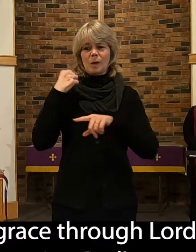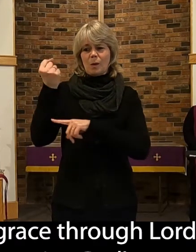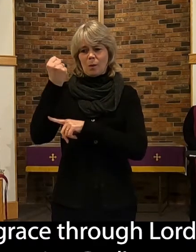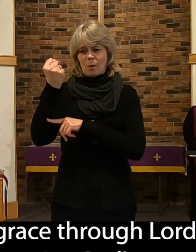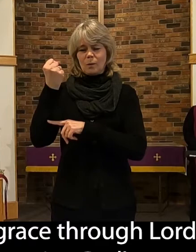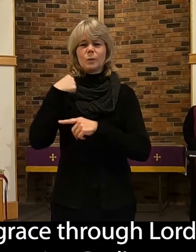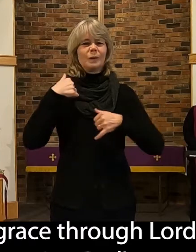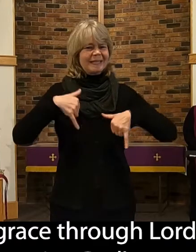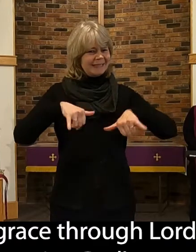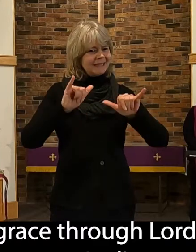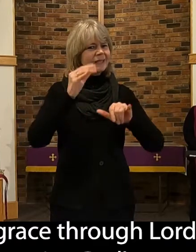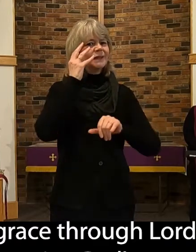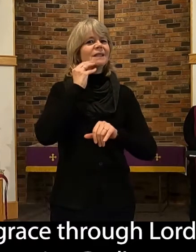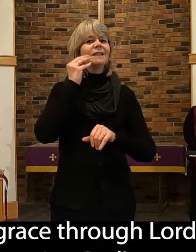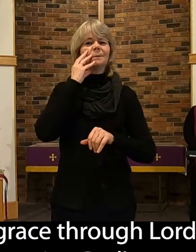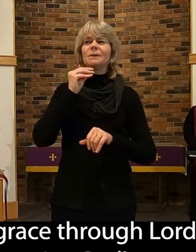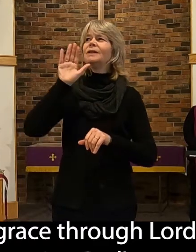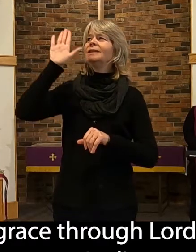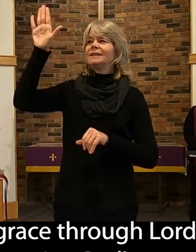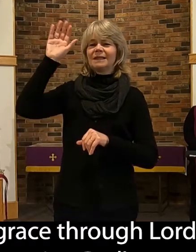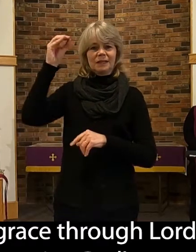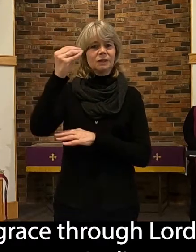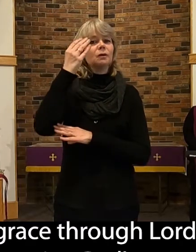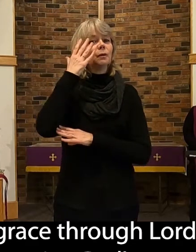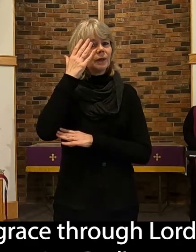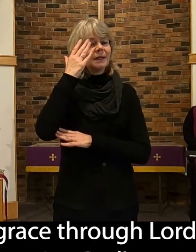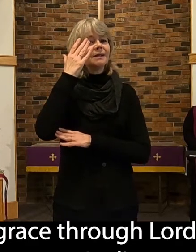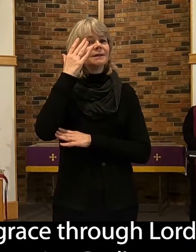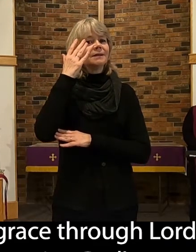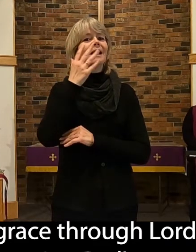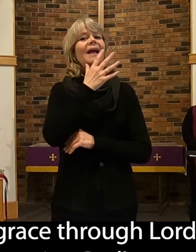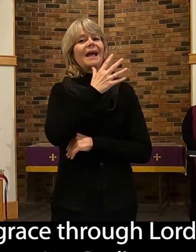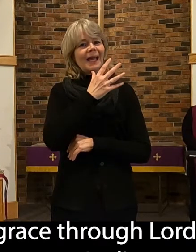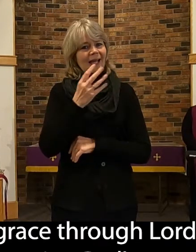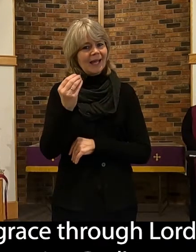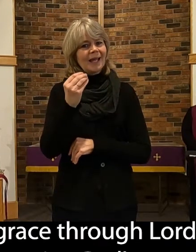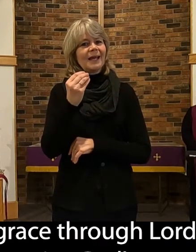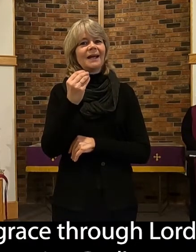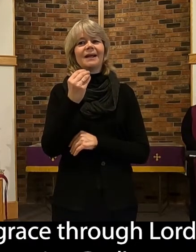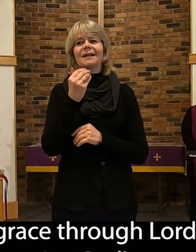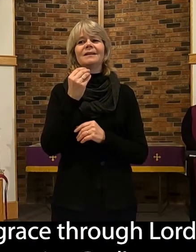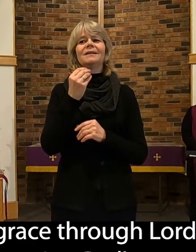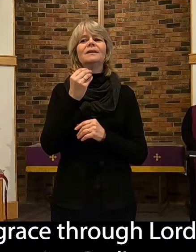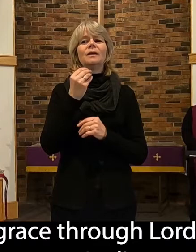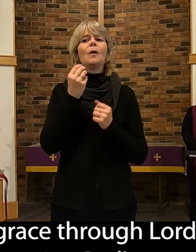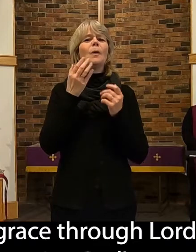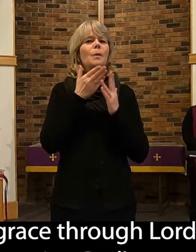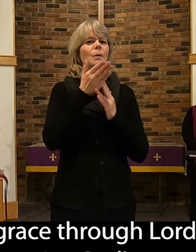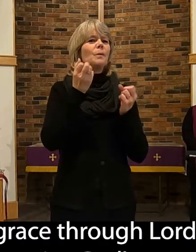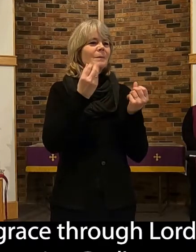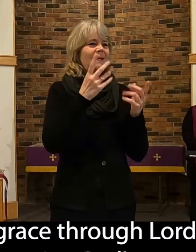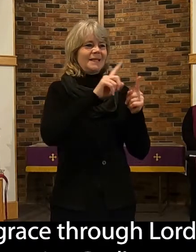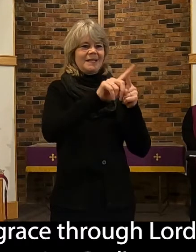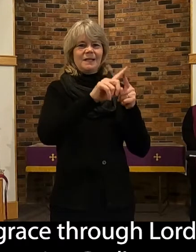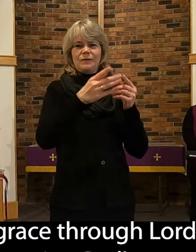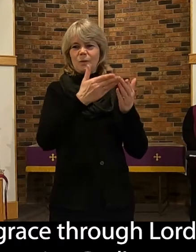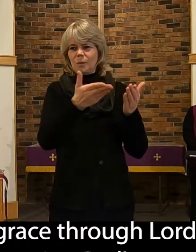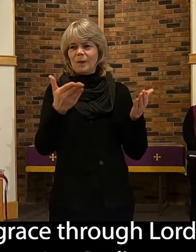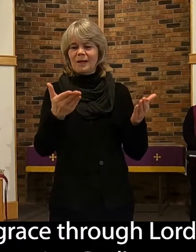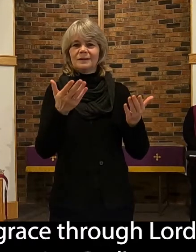And at the same time, we experience God's grace in many other ways. Maybe it's through something